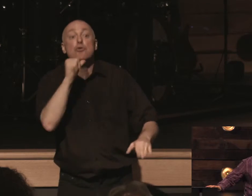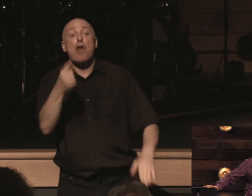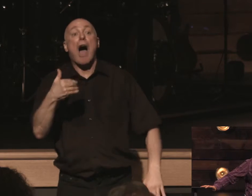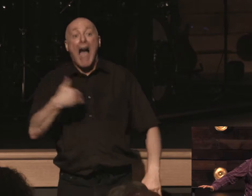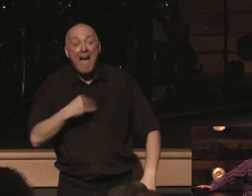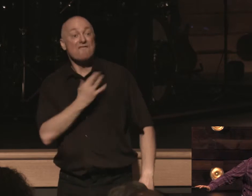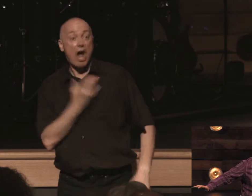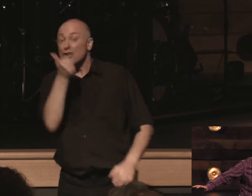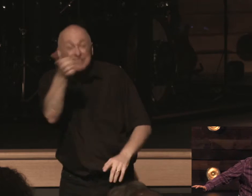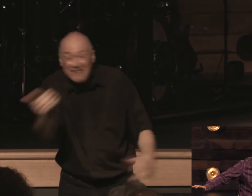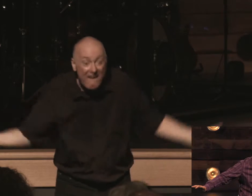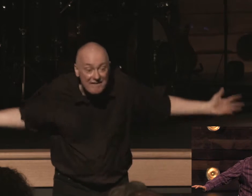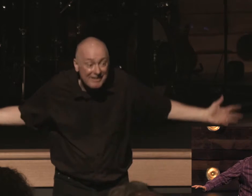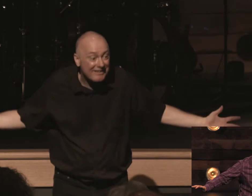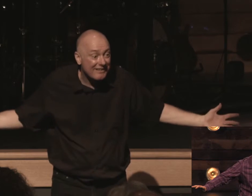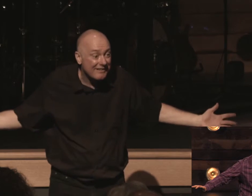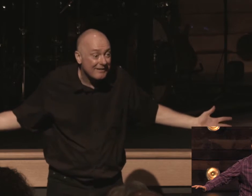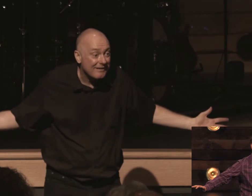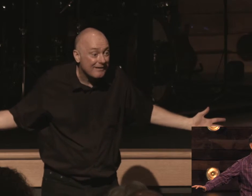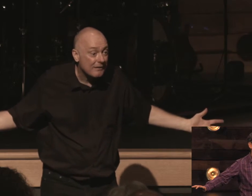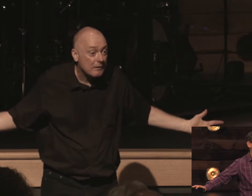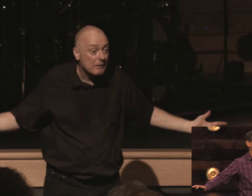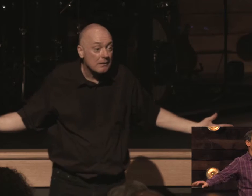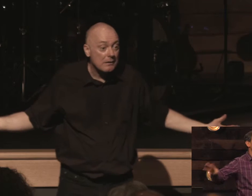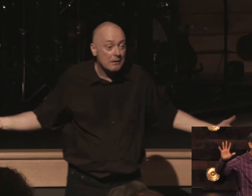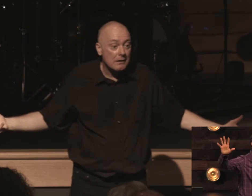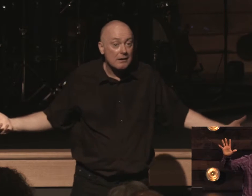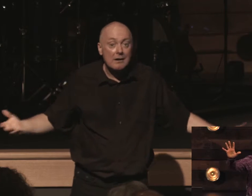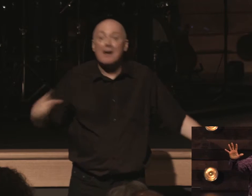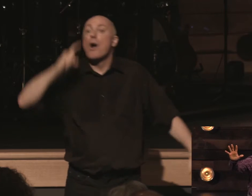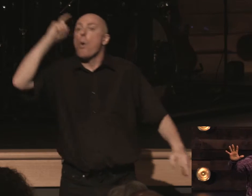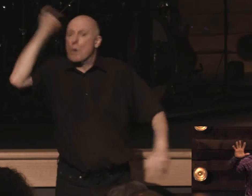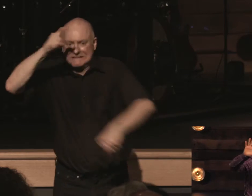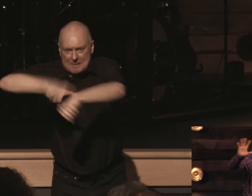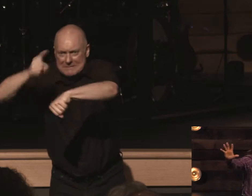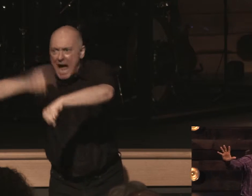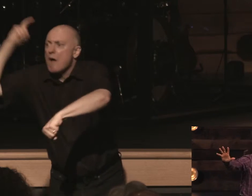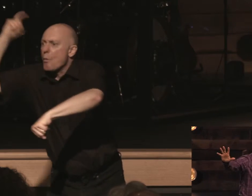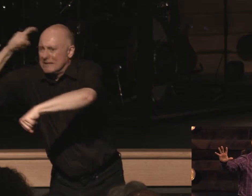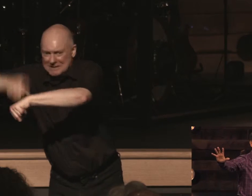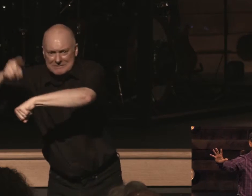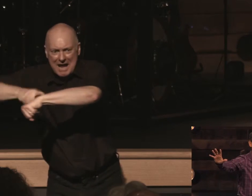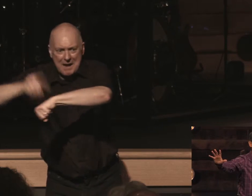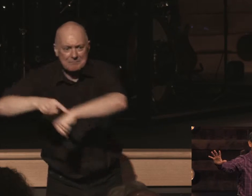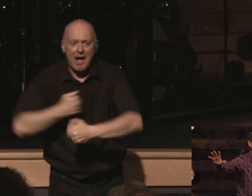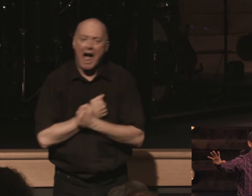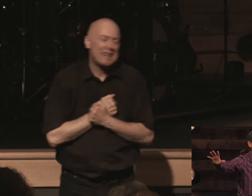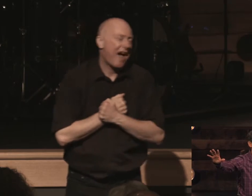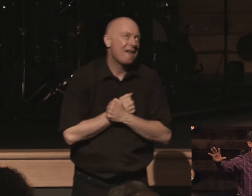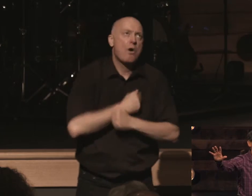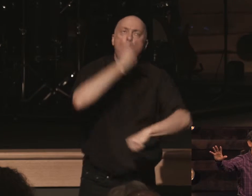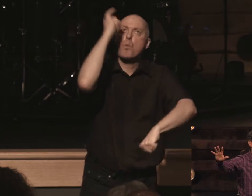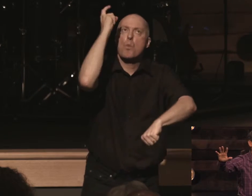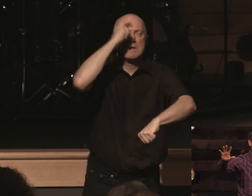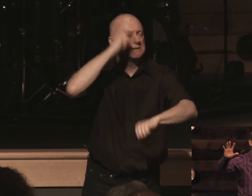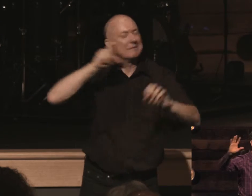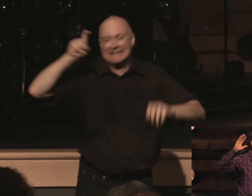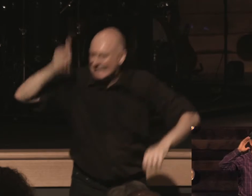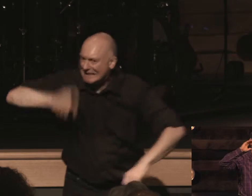lead where you don't go wisdom time wisdom i love when wisdom calls out it's just like it's like if